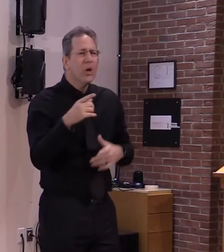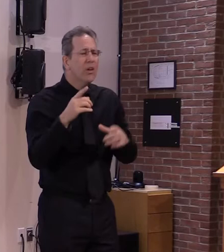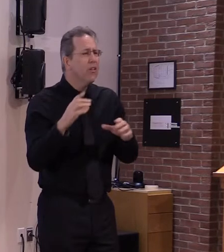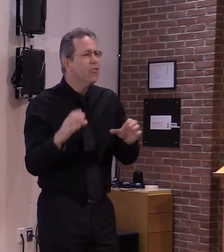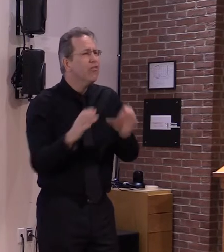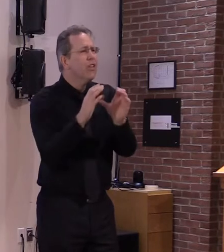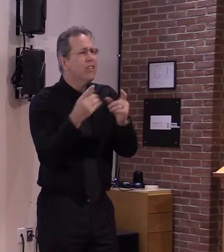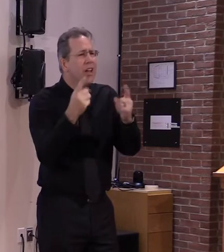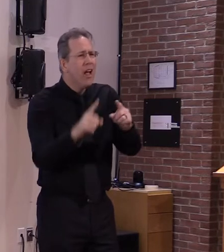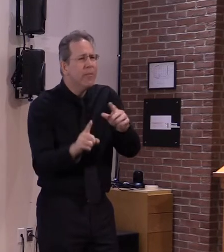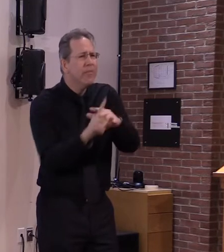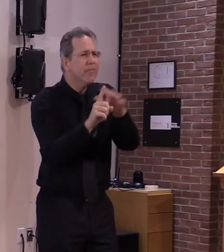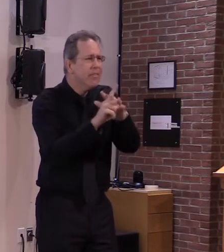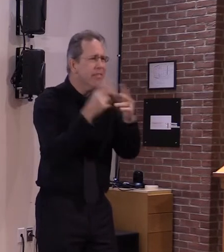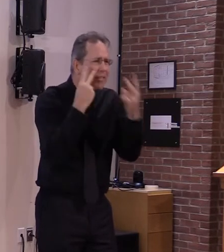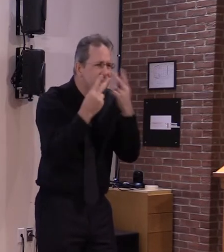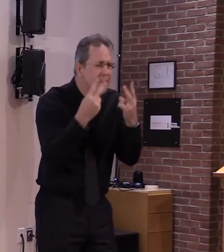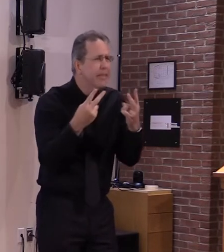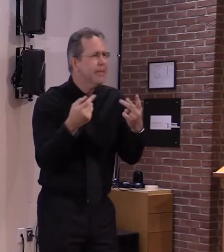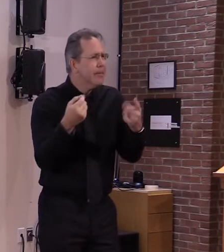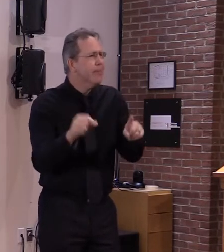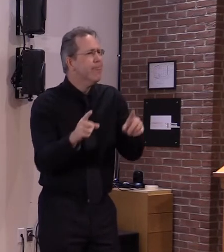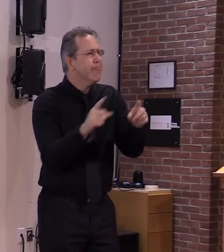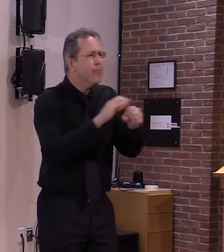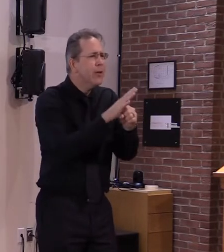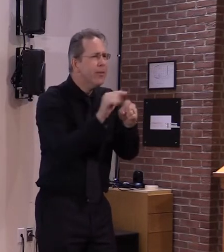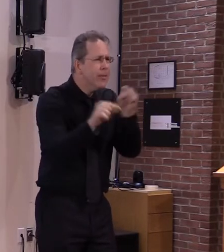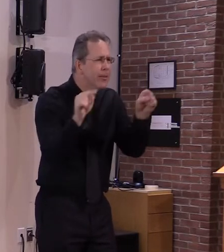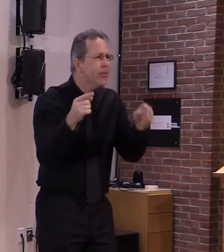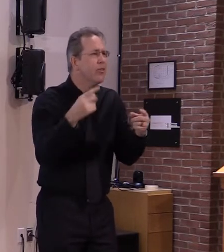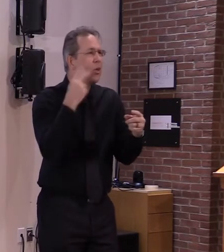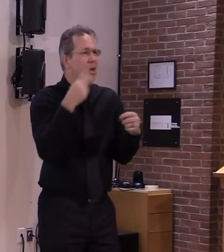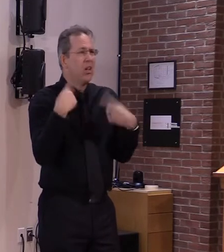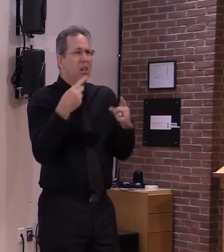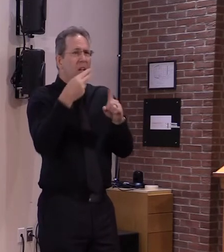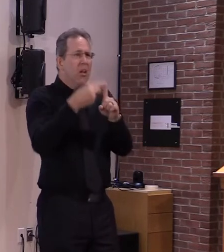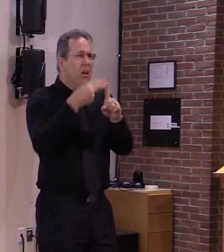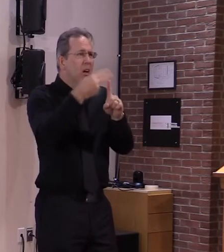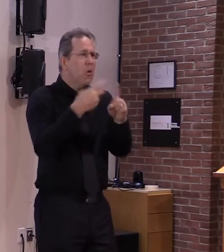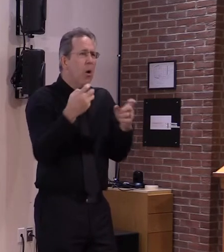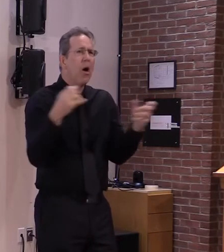holiday months where we want to be with our families and feel normal again